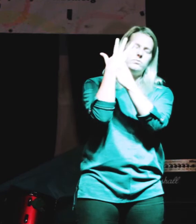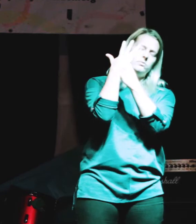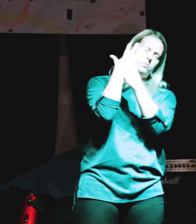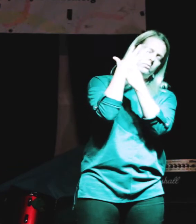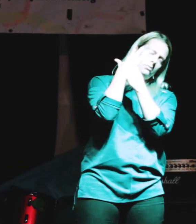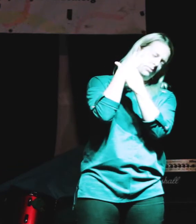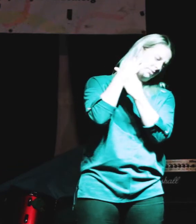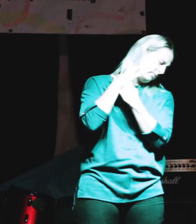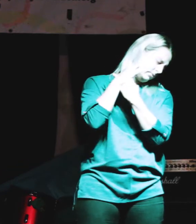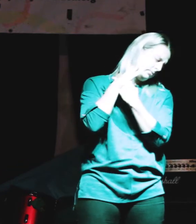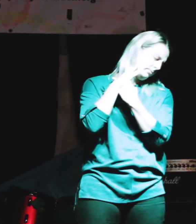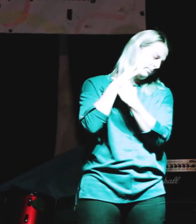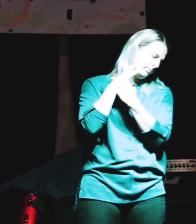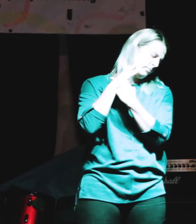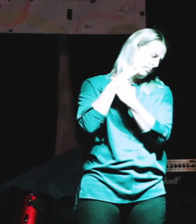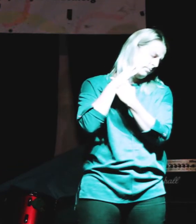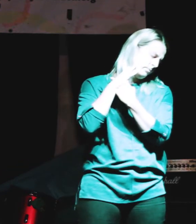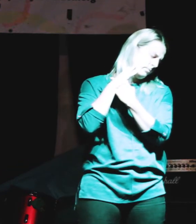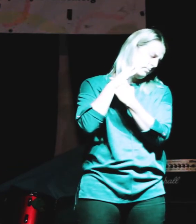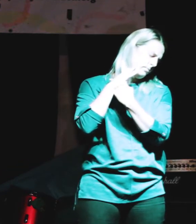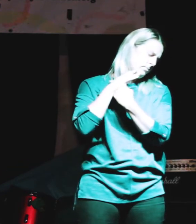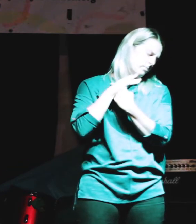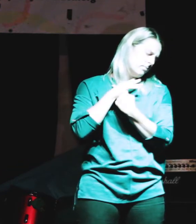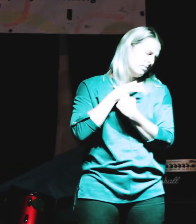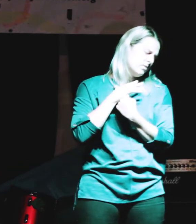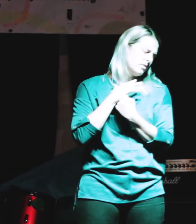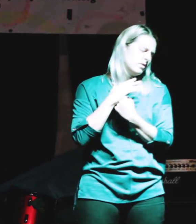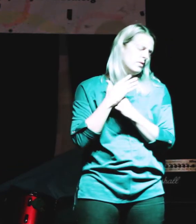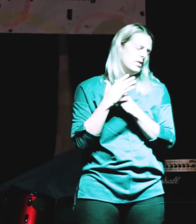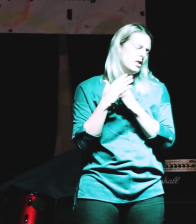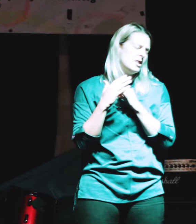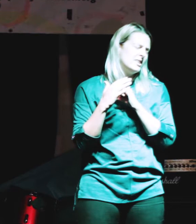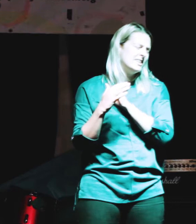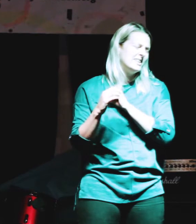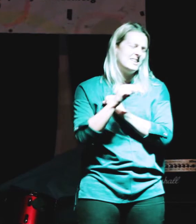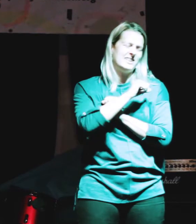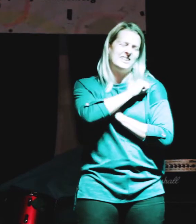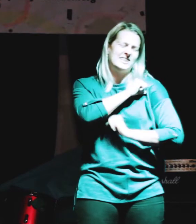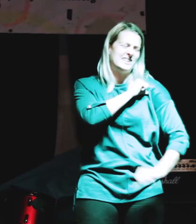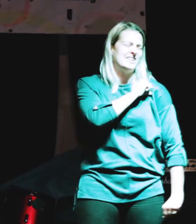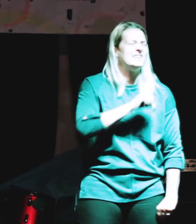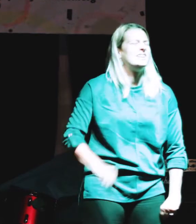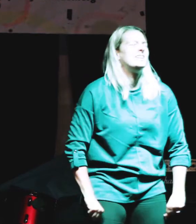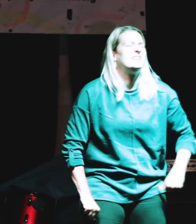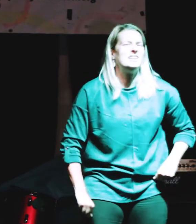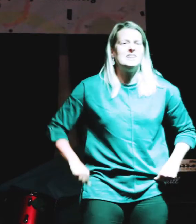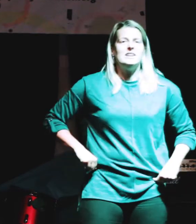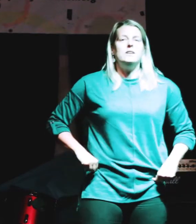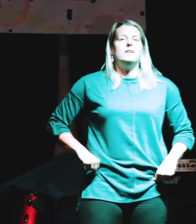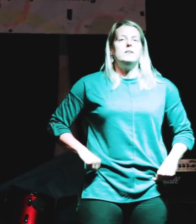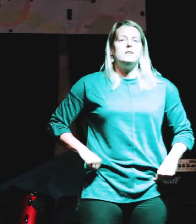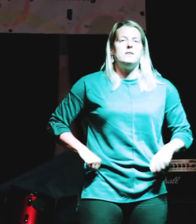pierced at precious pressure points with holes jabbed into joints for ease of stain removal,